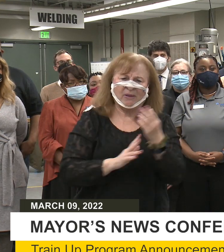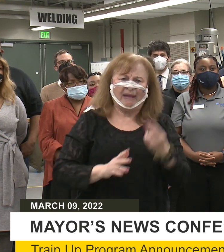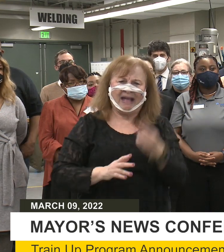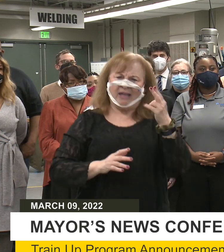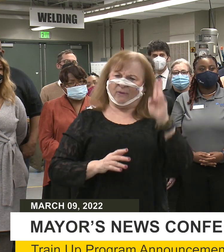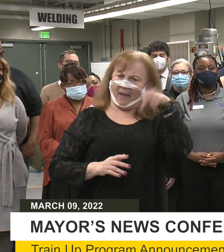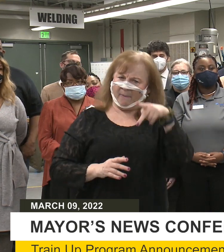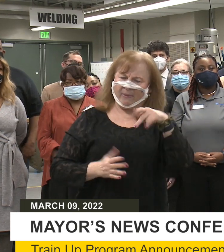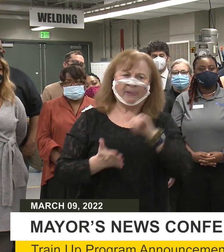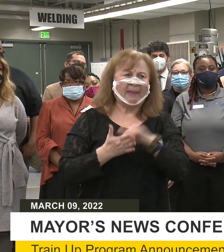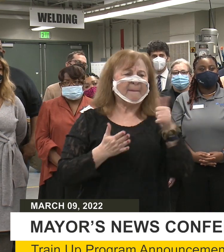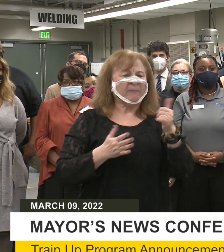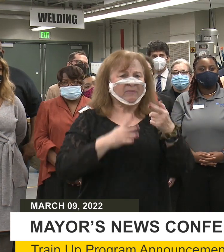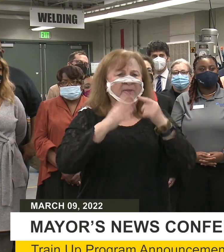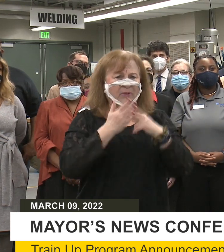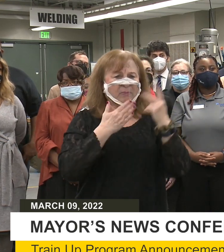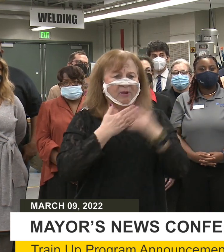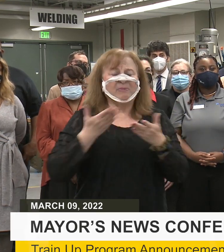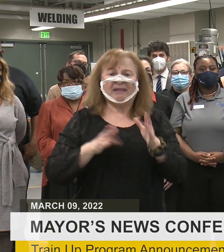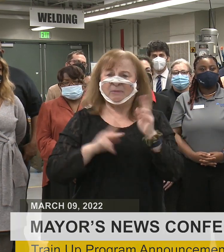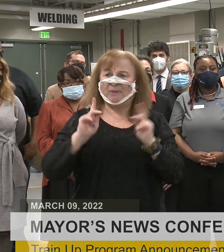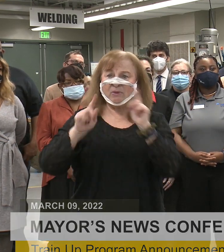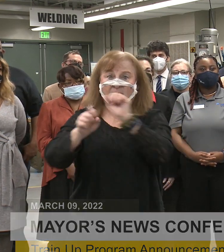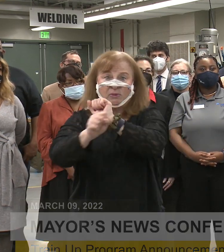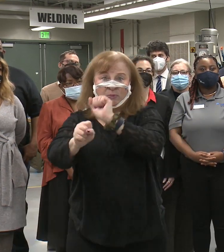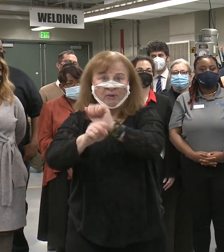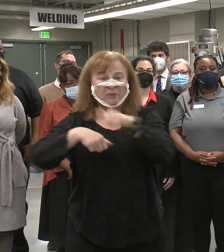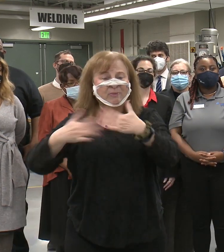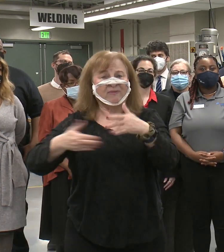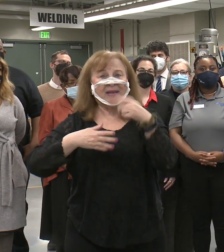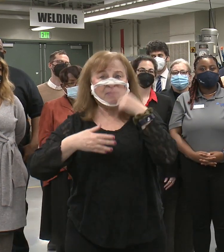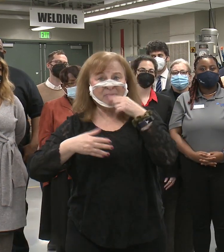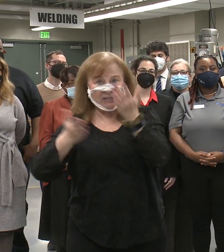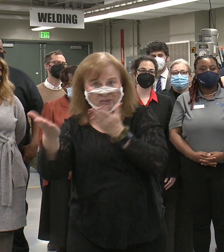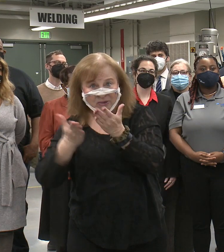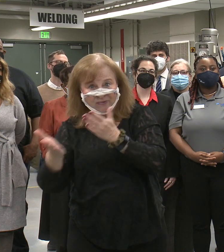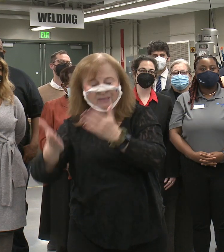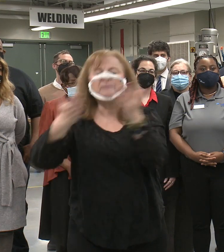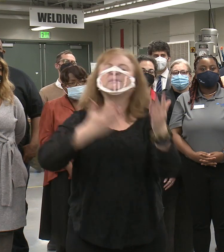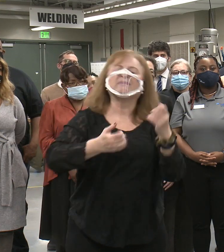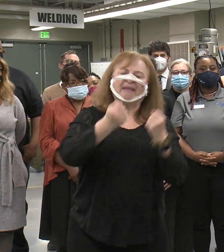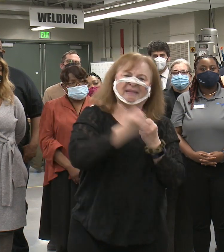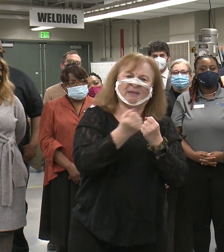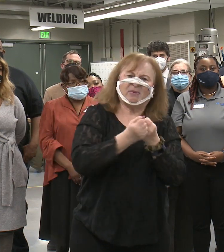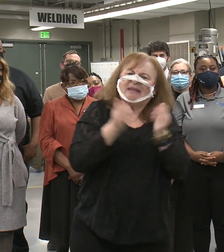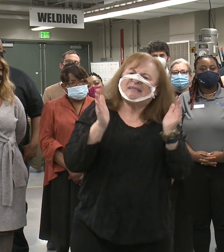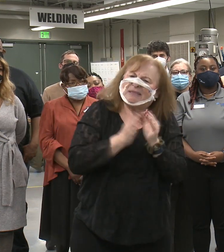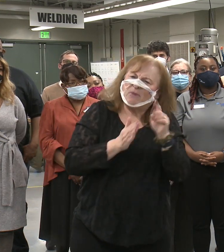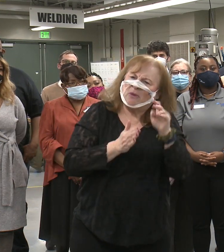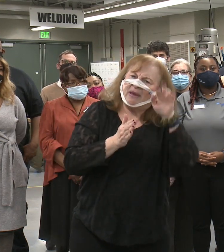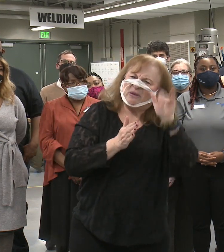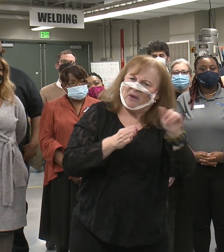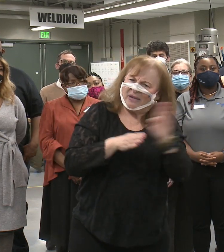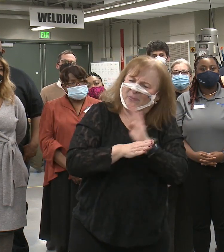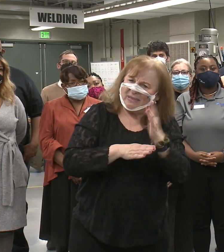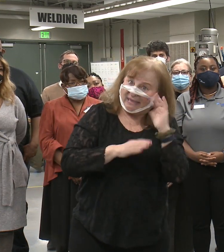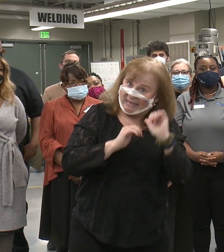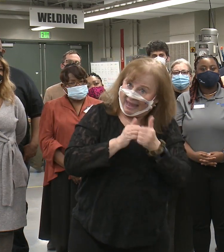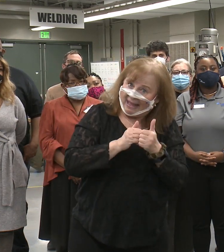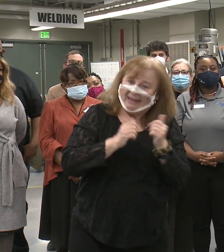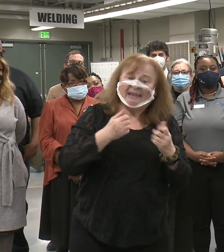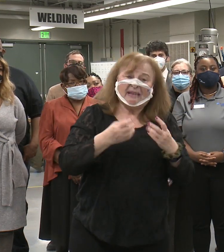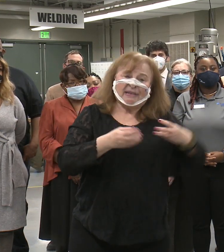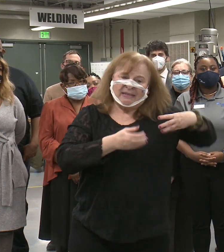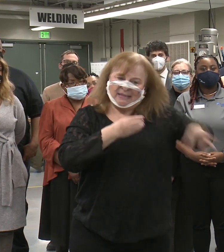up. This is an initiative that allows residents to go to work and provide public service. Supporting our small minority businesses by subsidizing